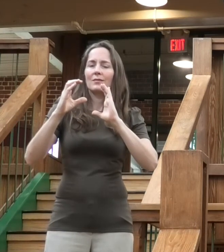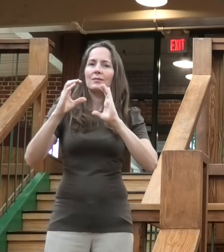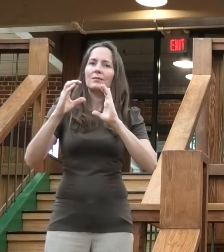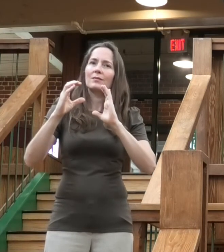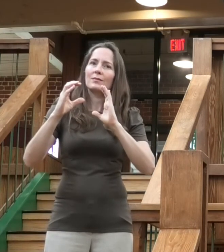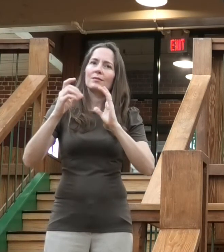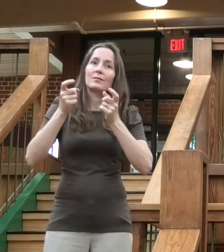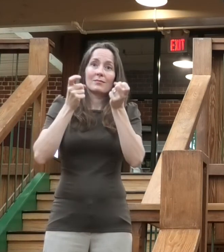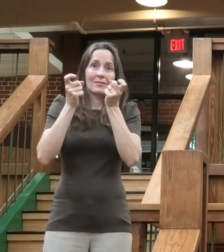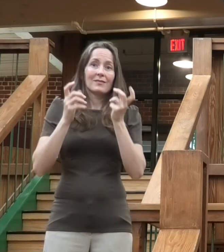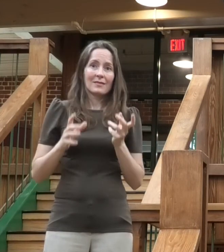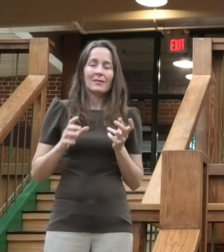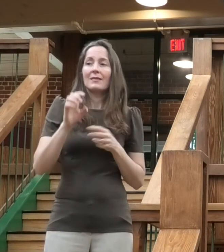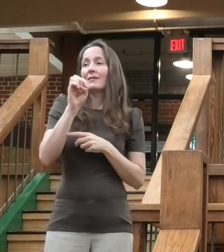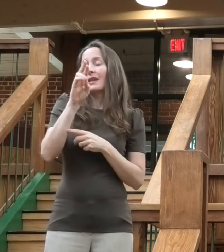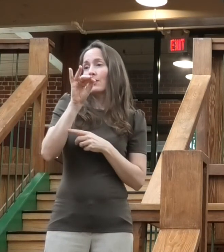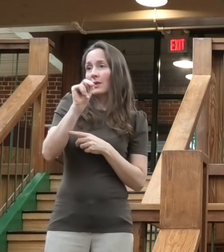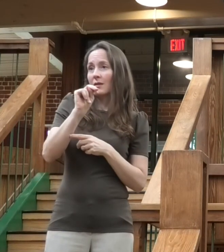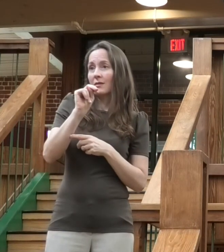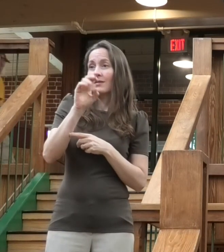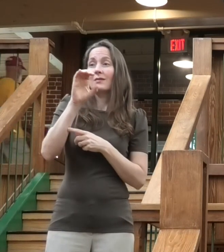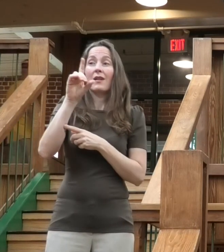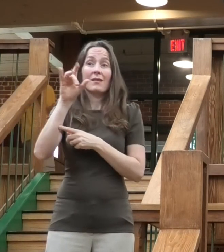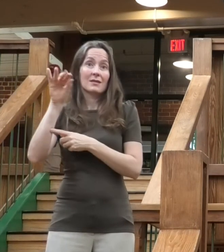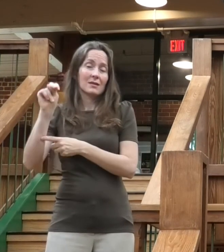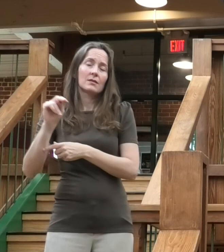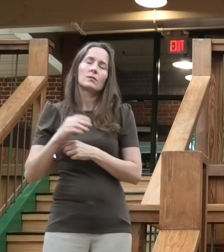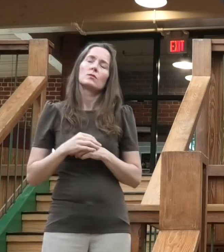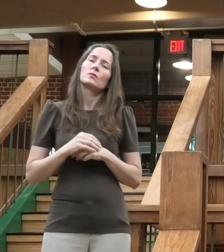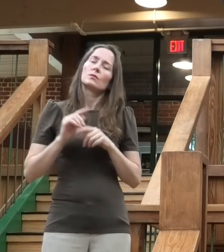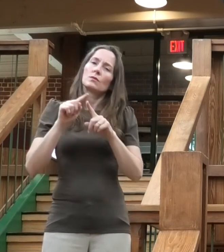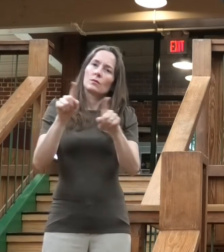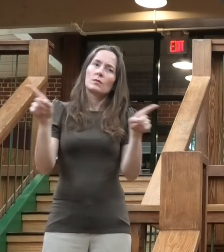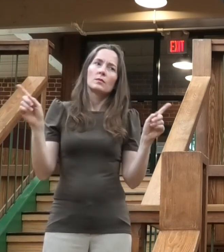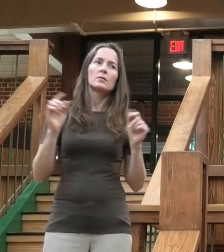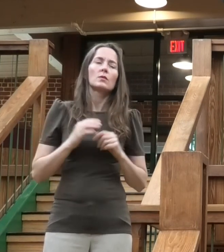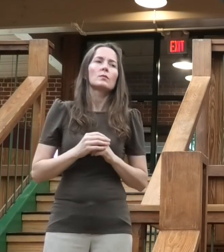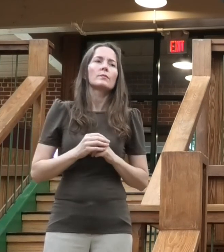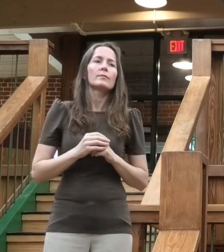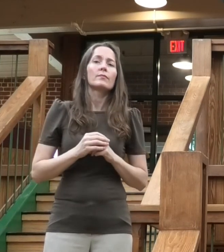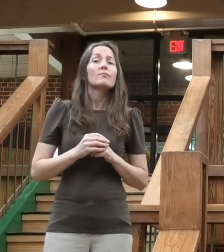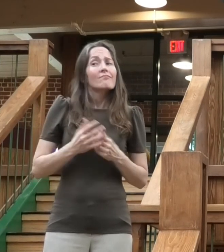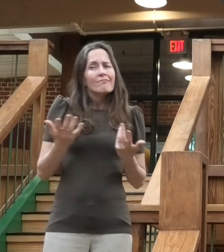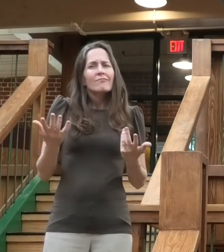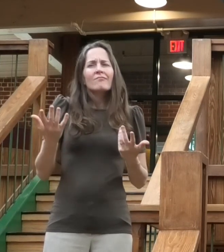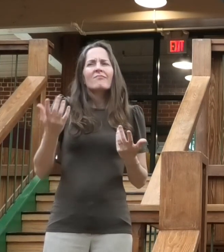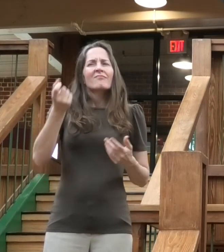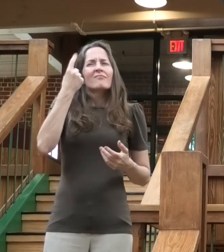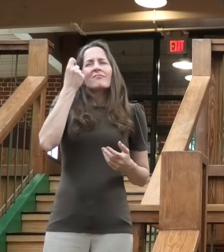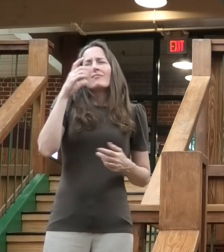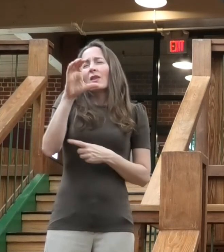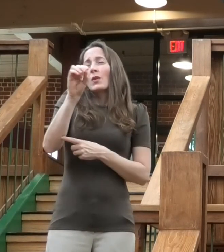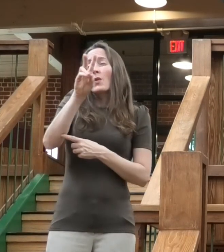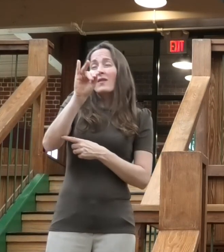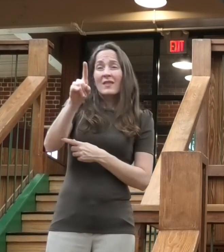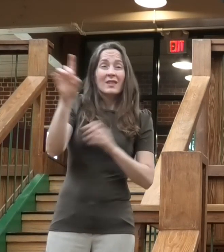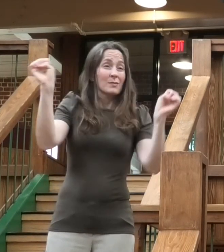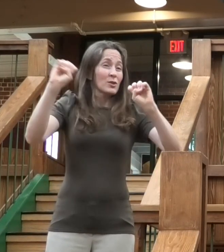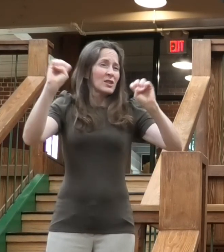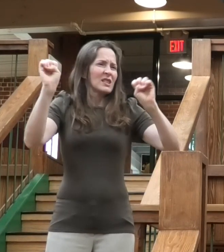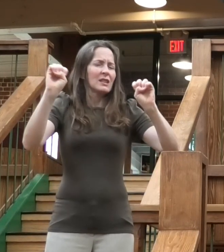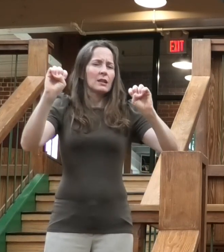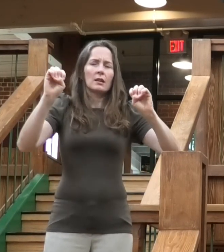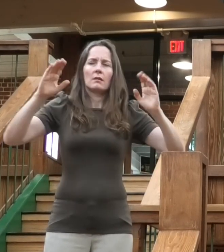Aaron Collier. This emergency is by no means over. In some ways we may just be